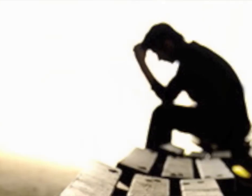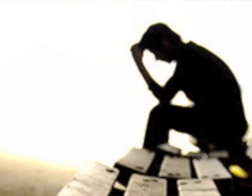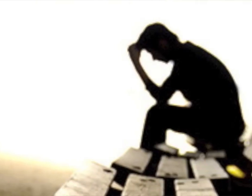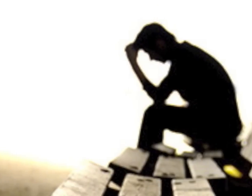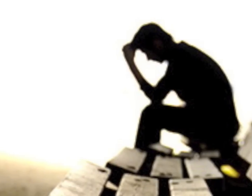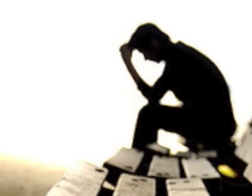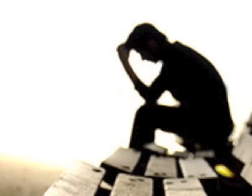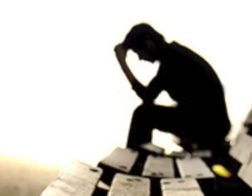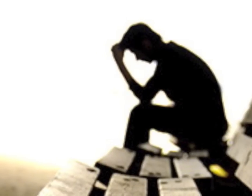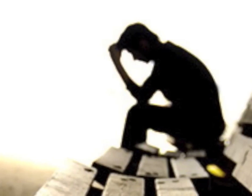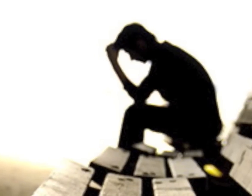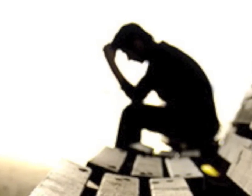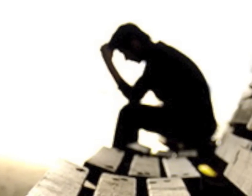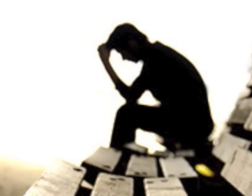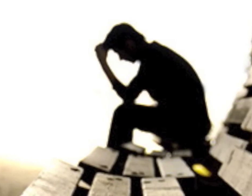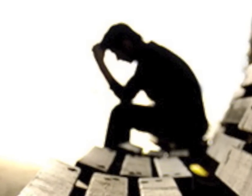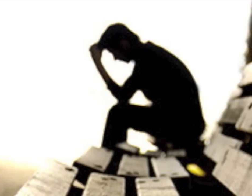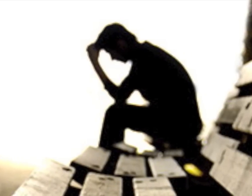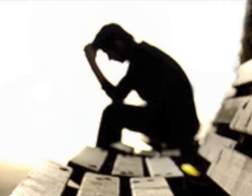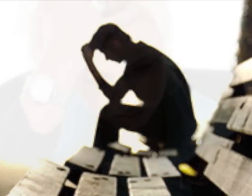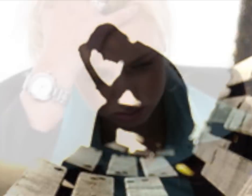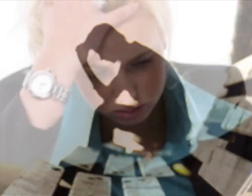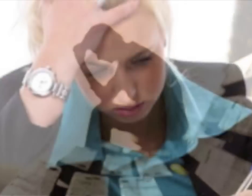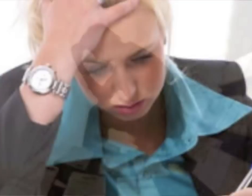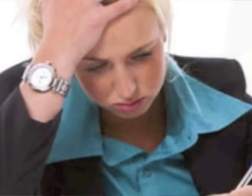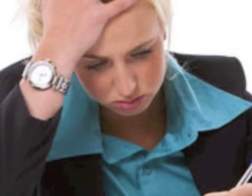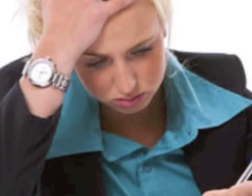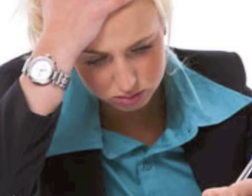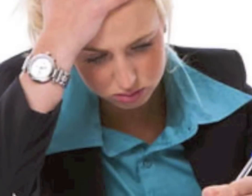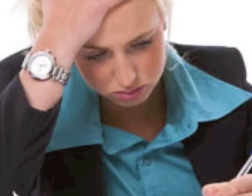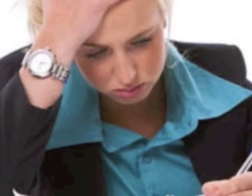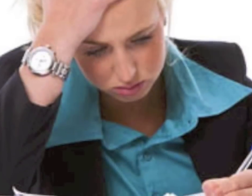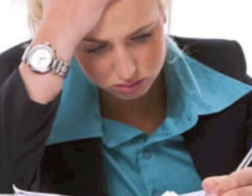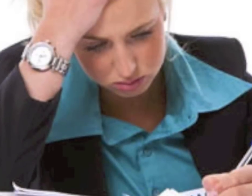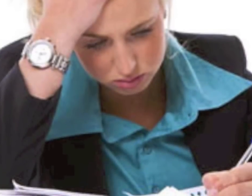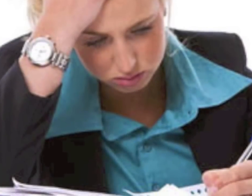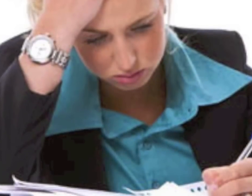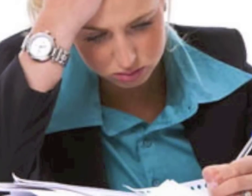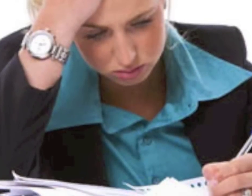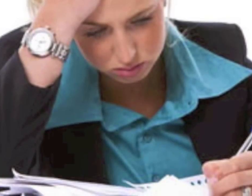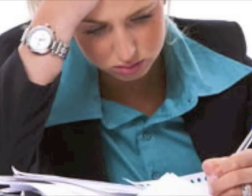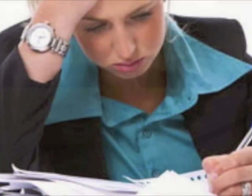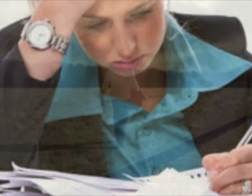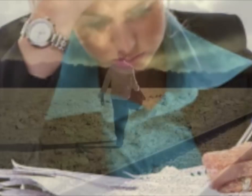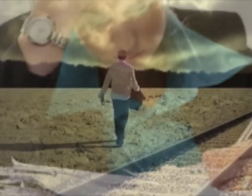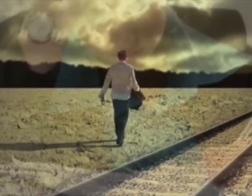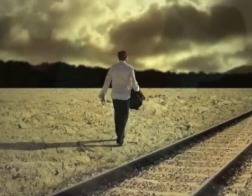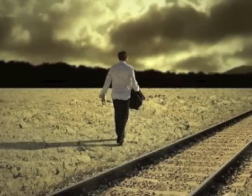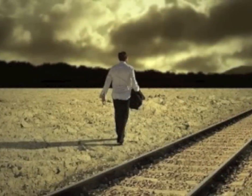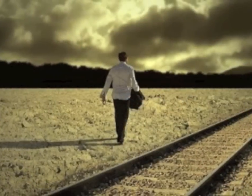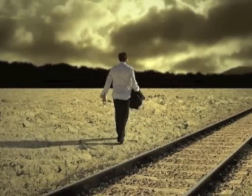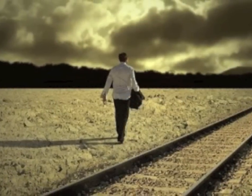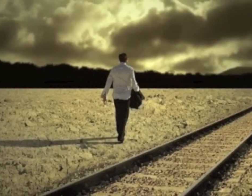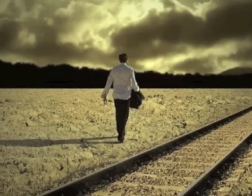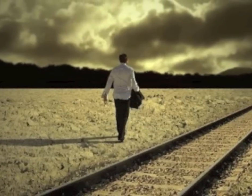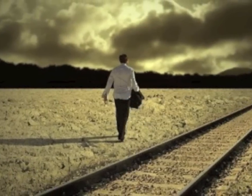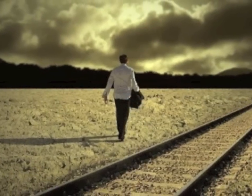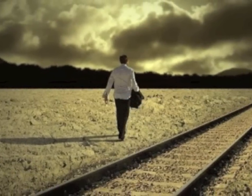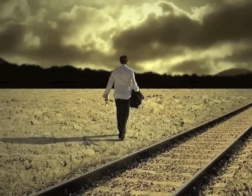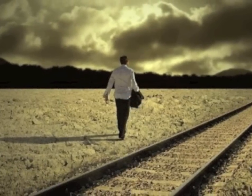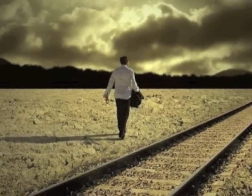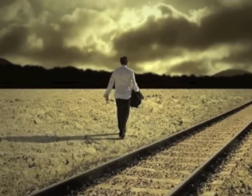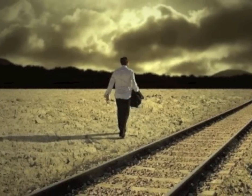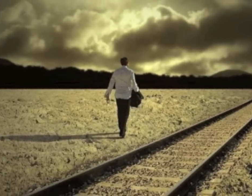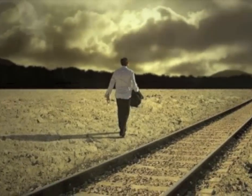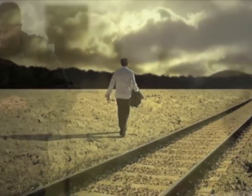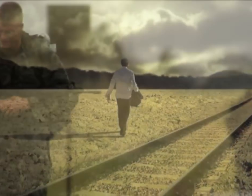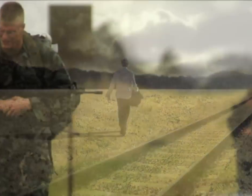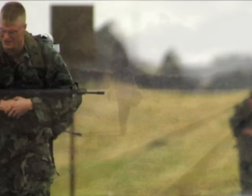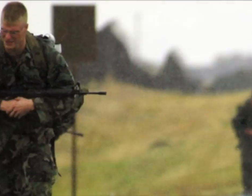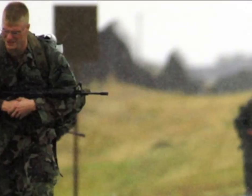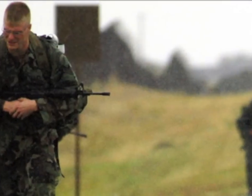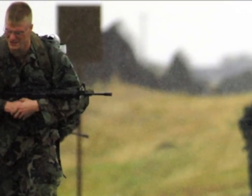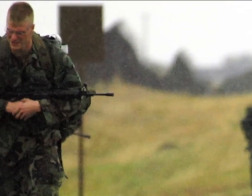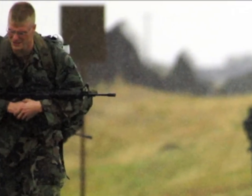doesn't